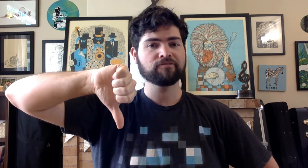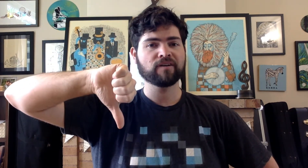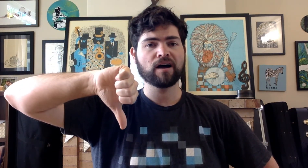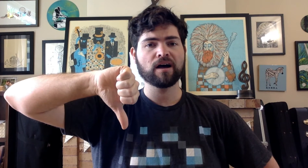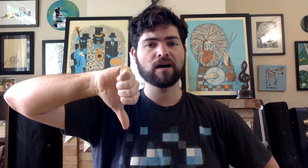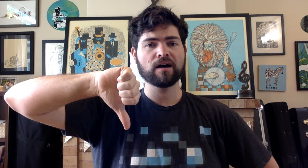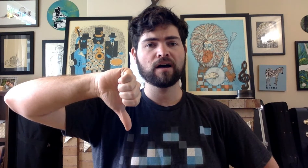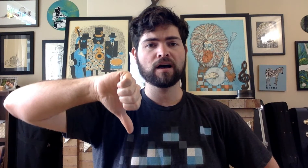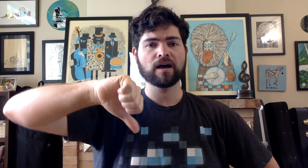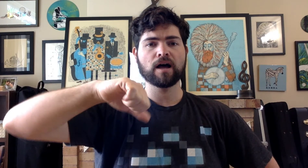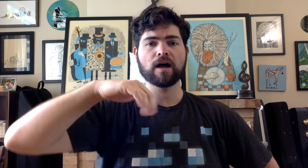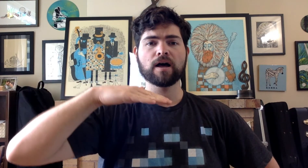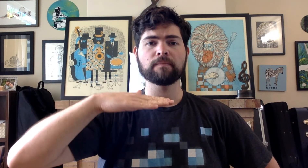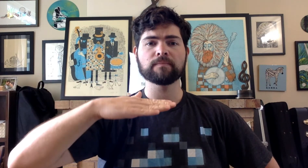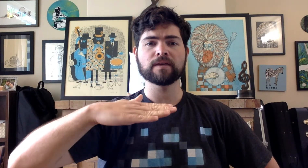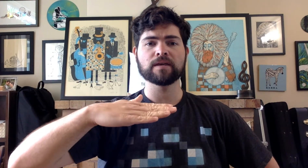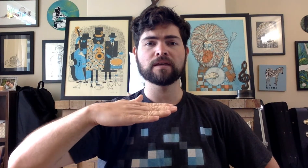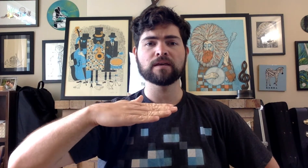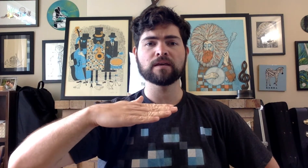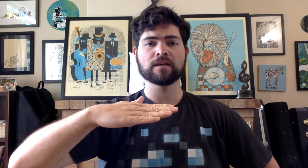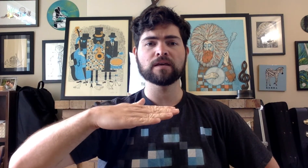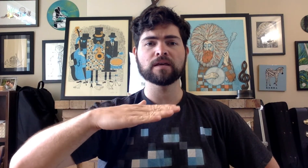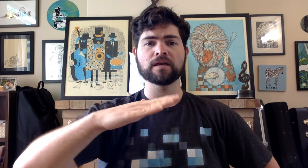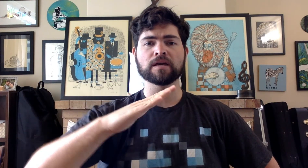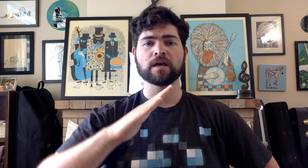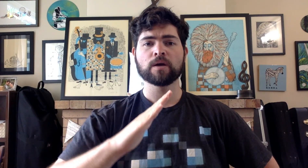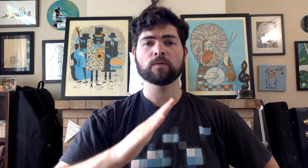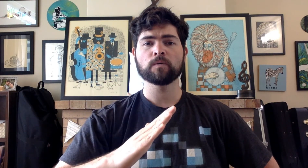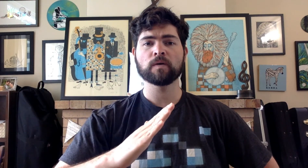Fa, Mi, Re,